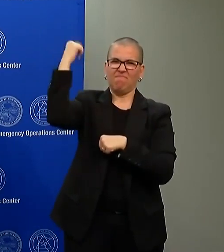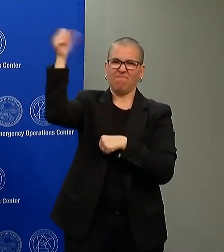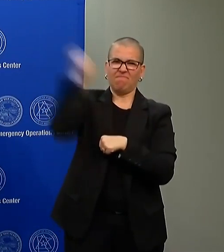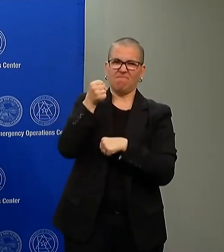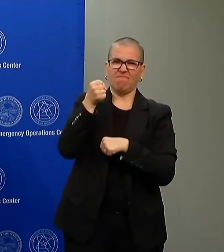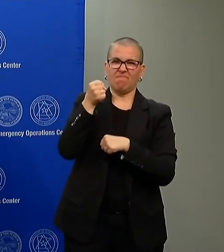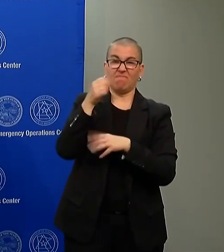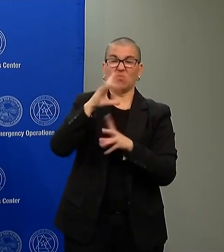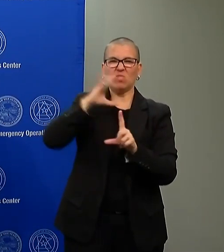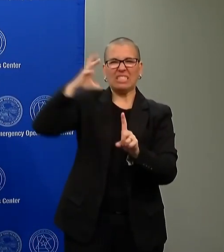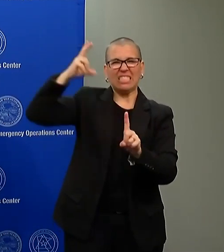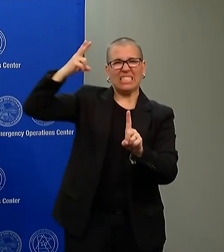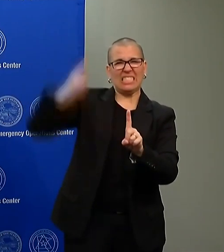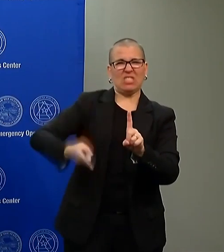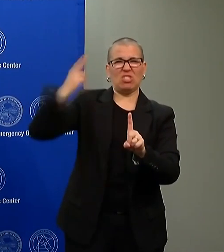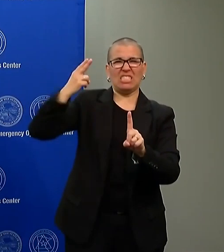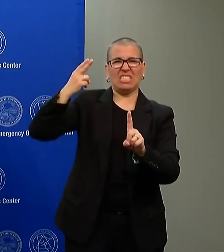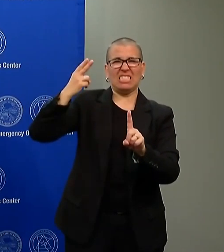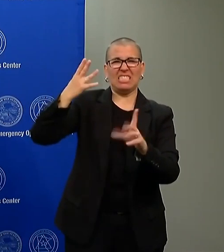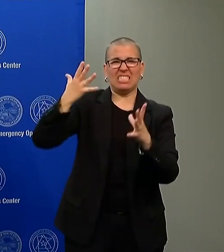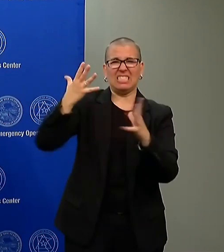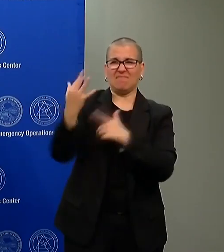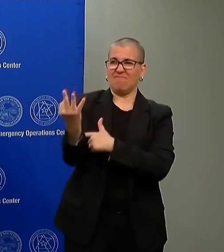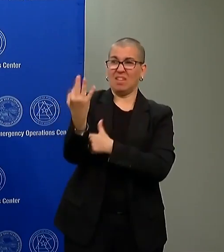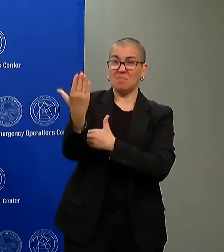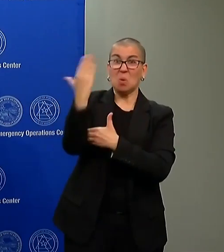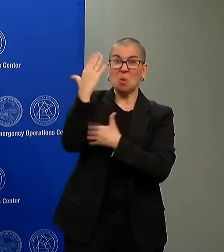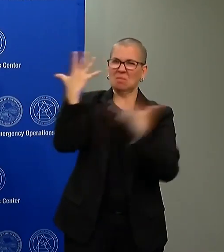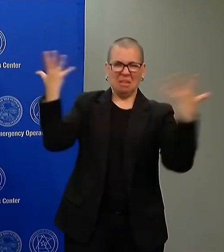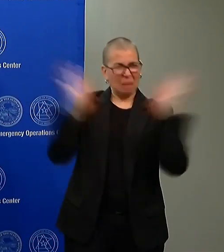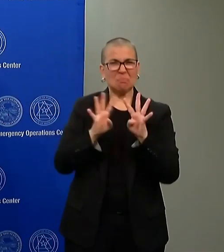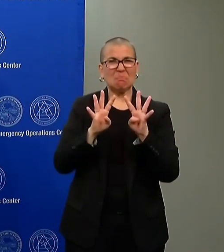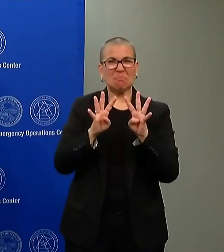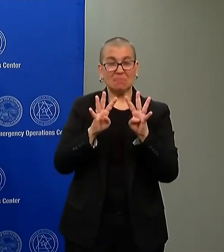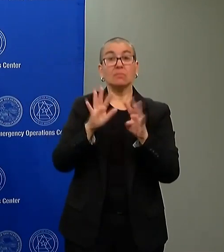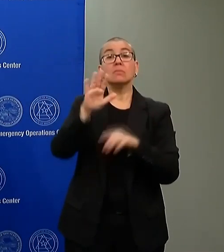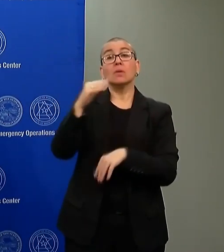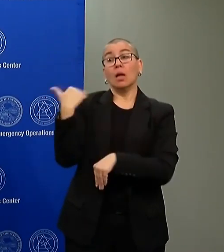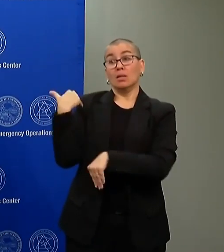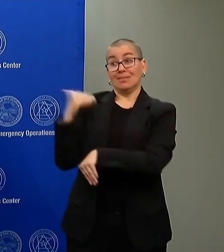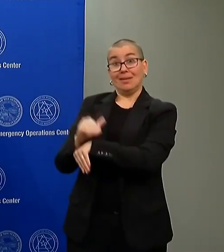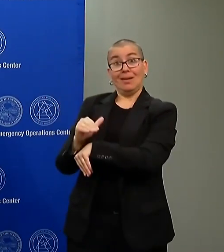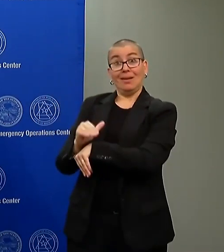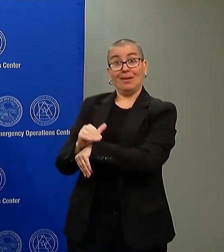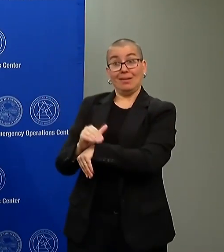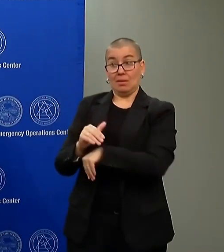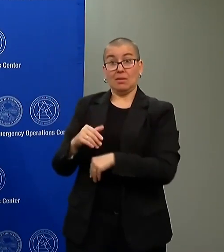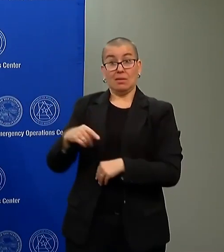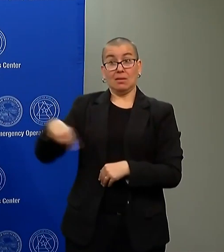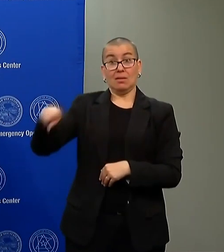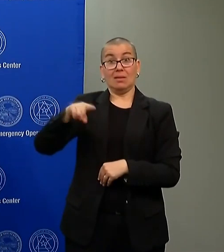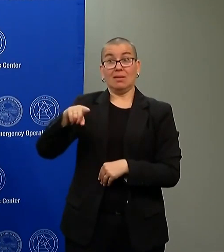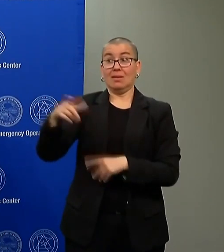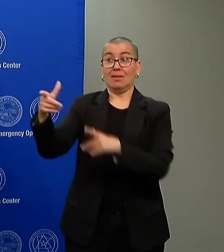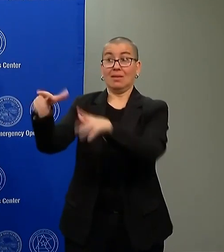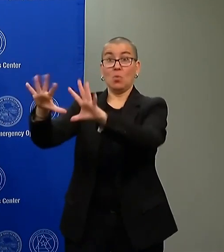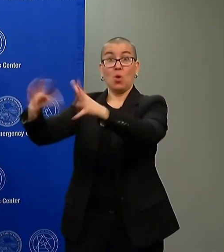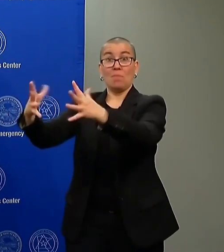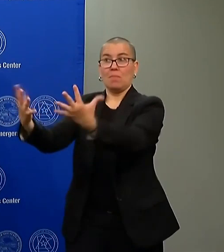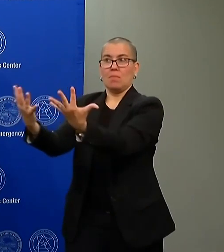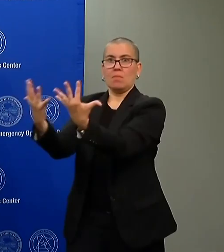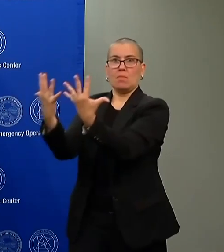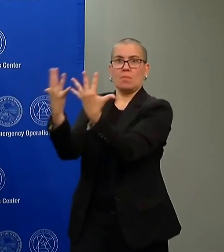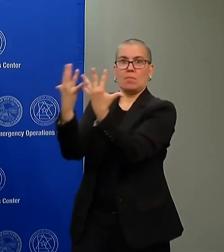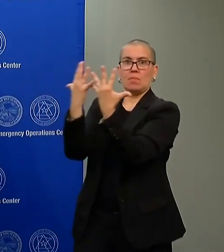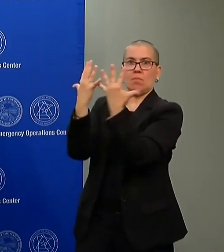by Wednesday morning. The forces on the ground last night were dwarfing anything we've seen from riots, from the Hormel